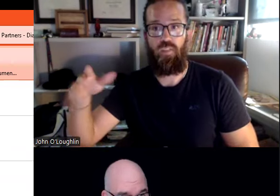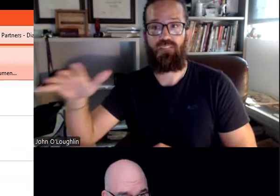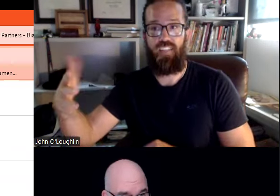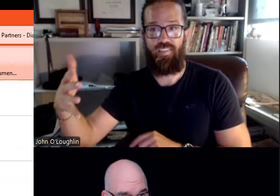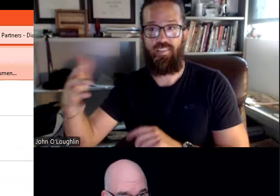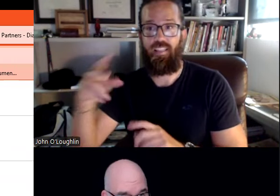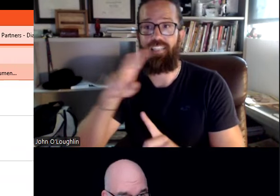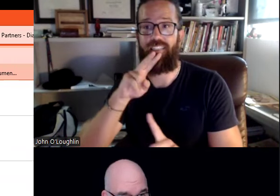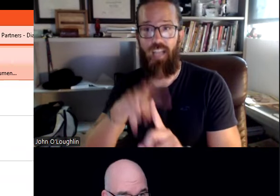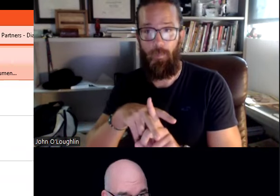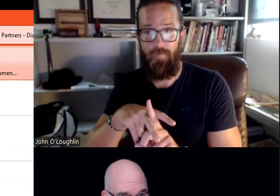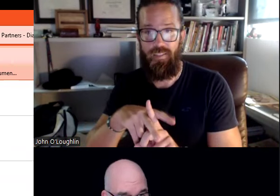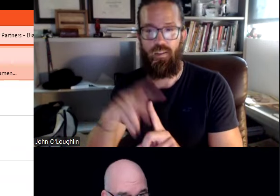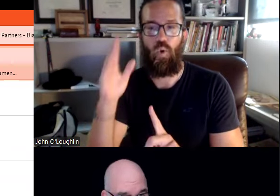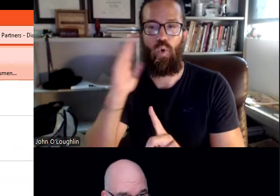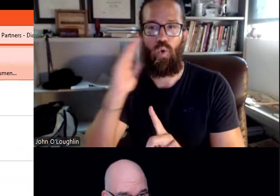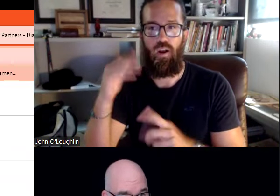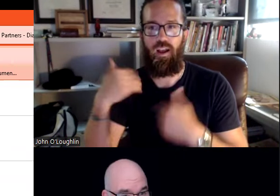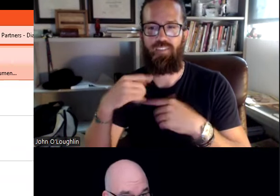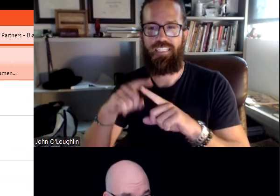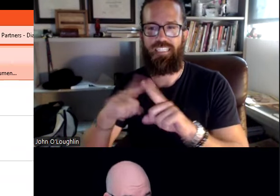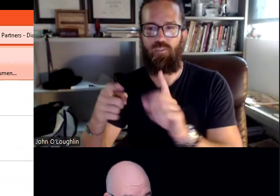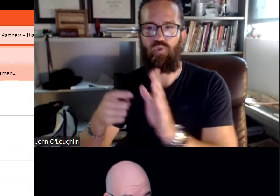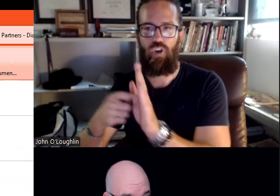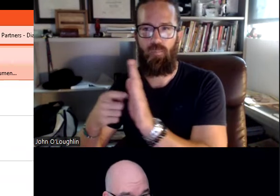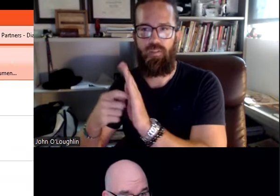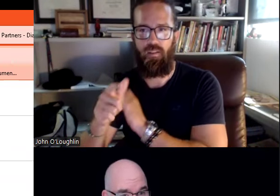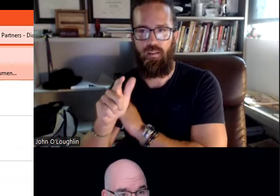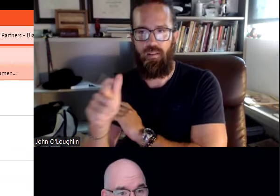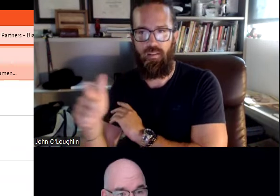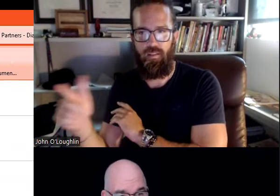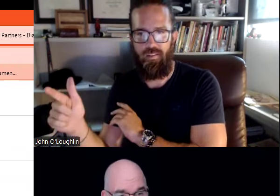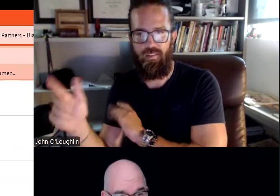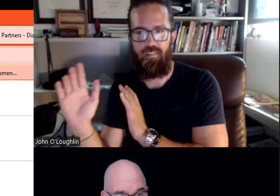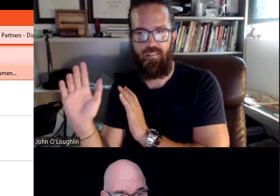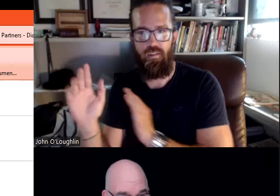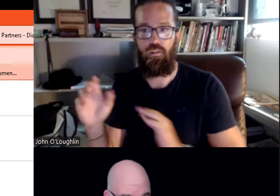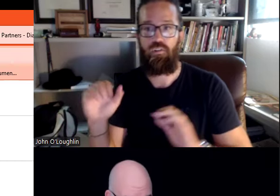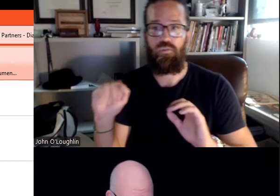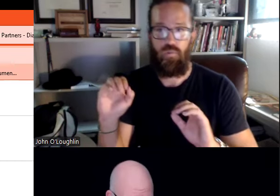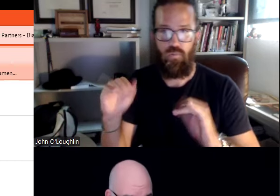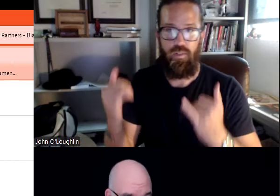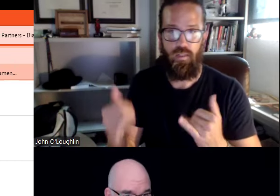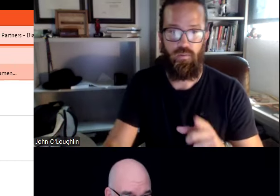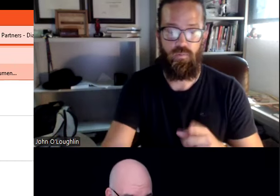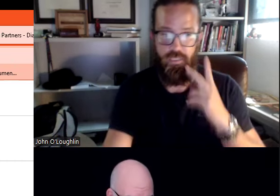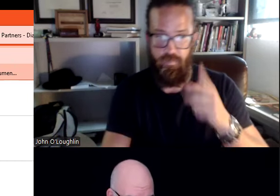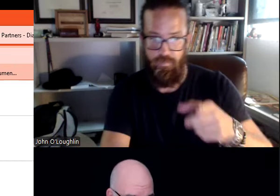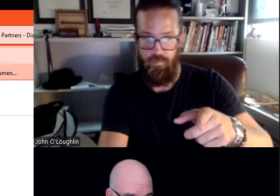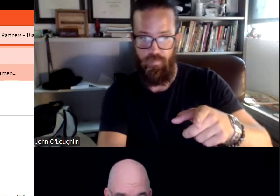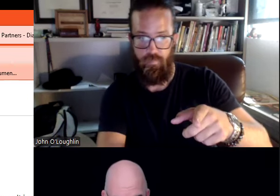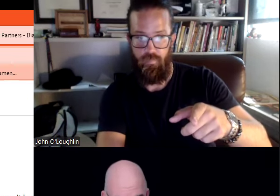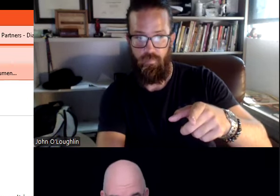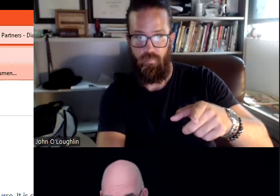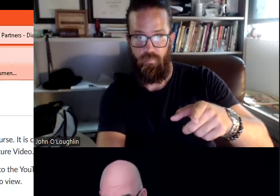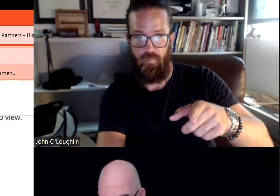By the second, third, and fourth, and fifth assignments, you're going to have different requirements for those. So,